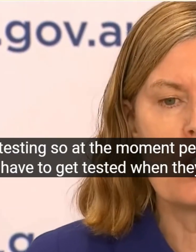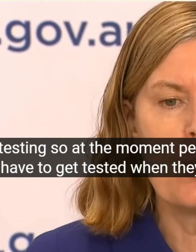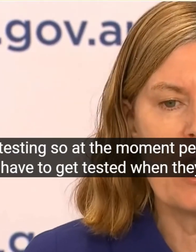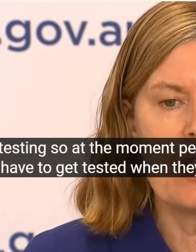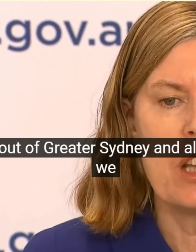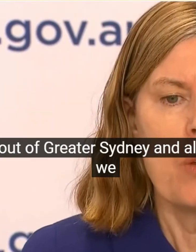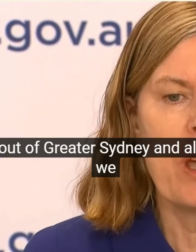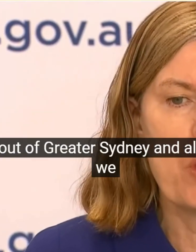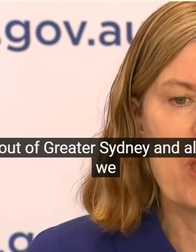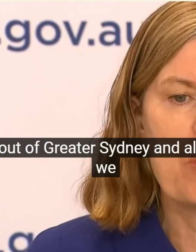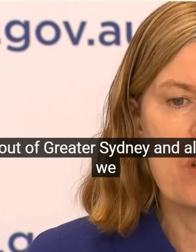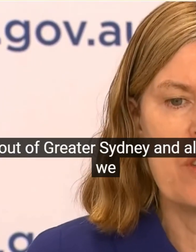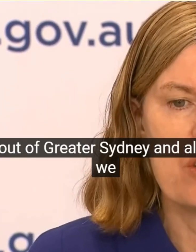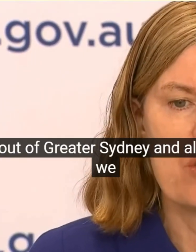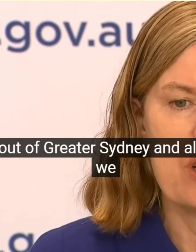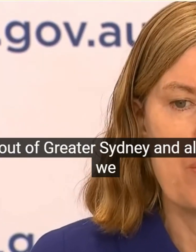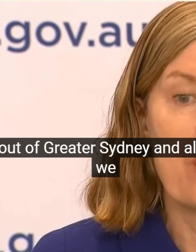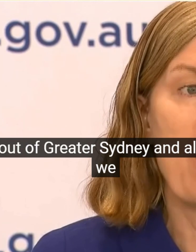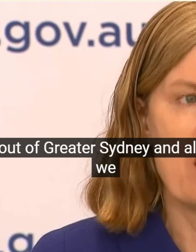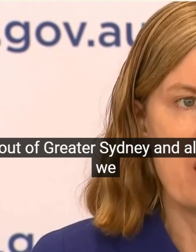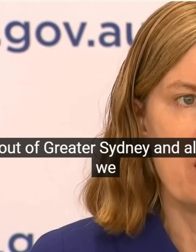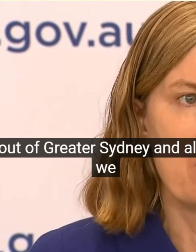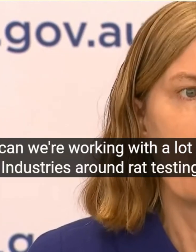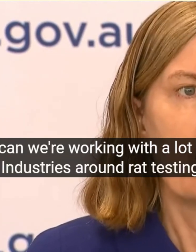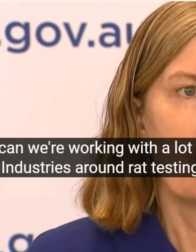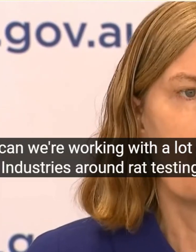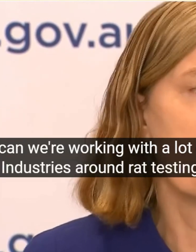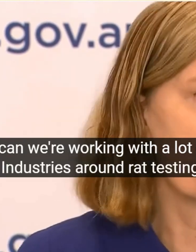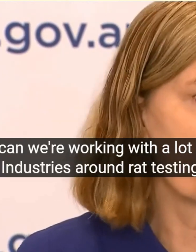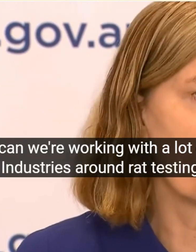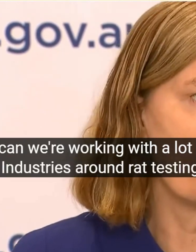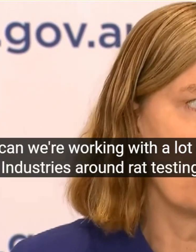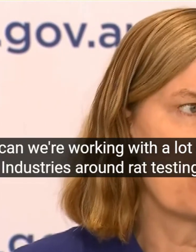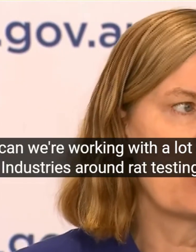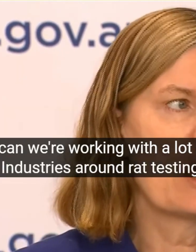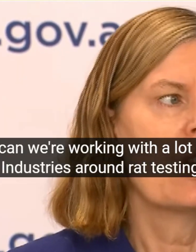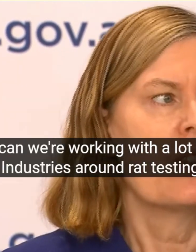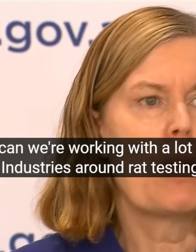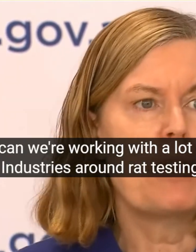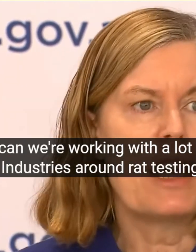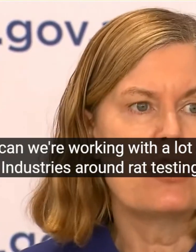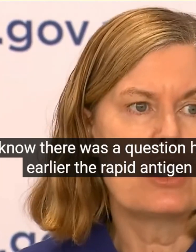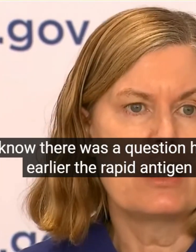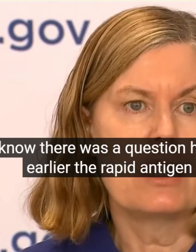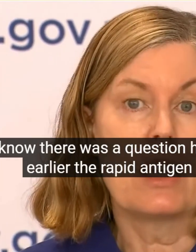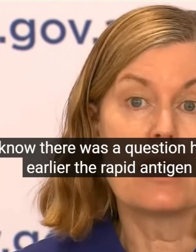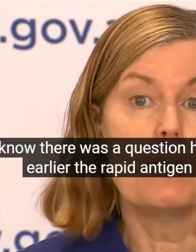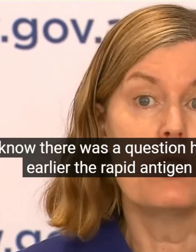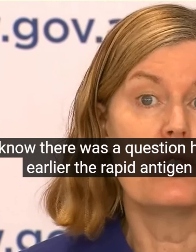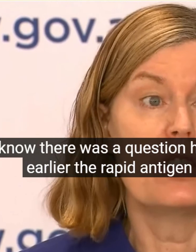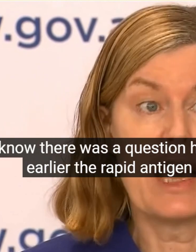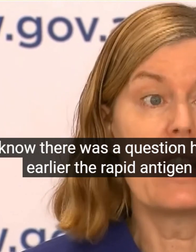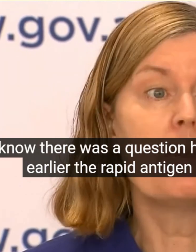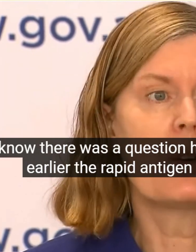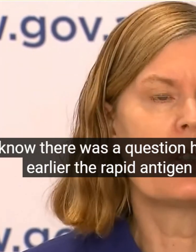And Also We Can We Are Working With A Lot Of Industries Around Rat Testing I Know There Was A Question Here Earlier The Rapid Antigen Testing